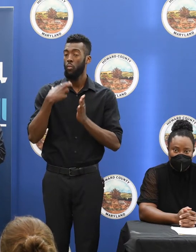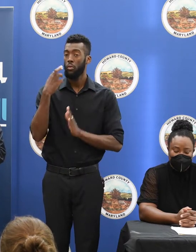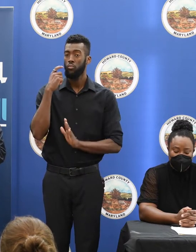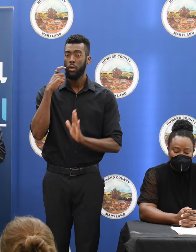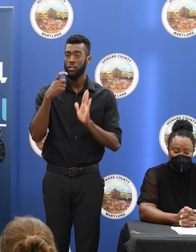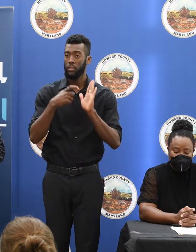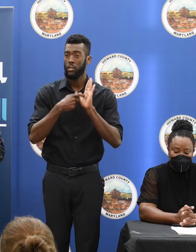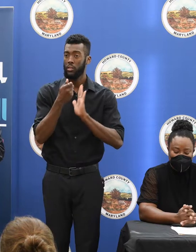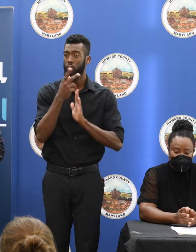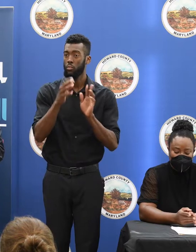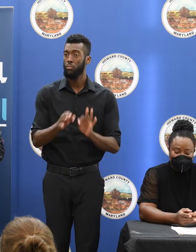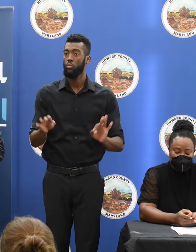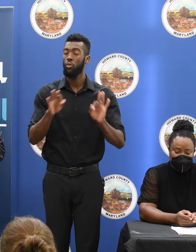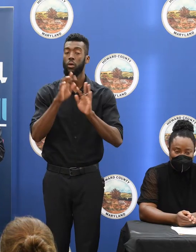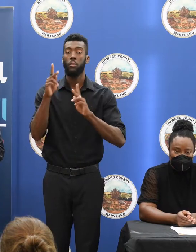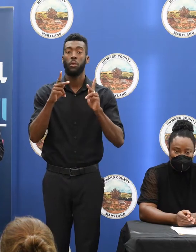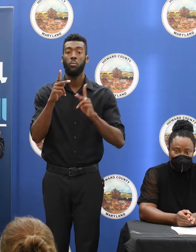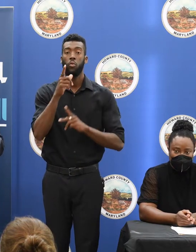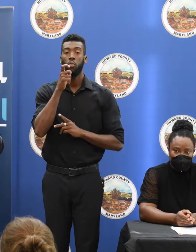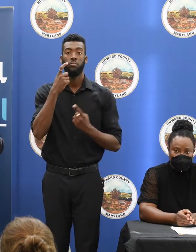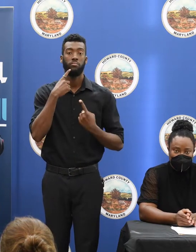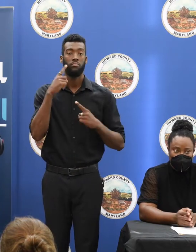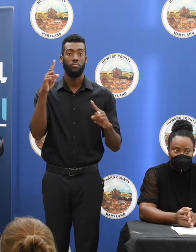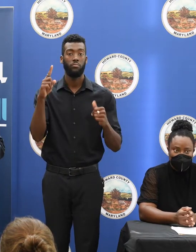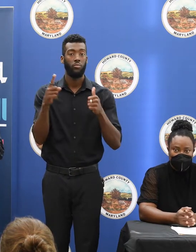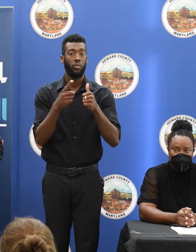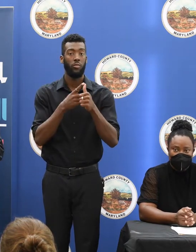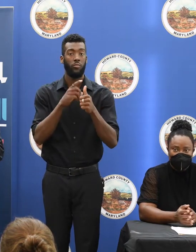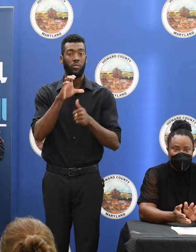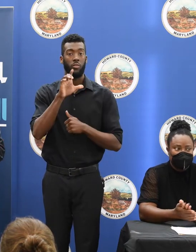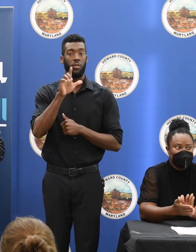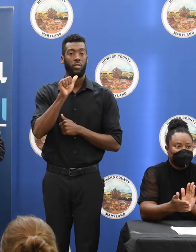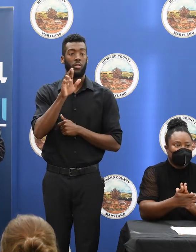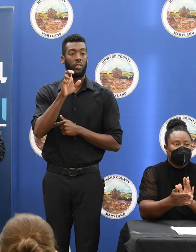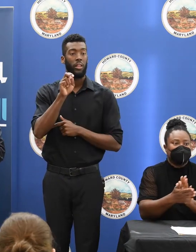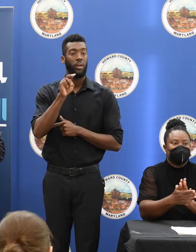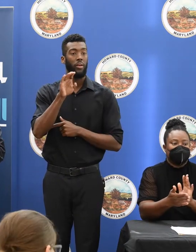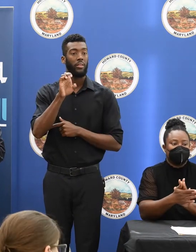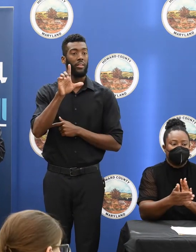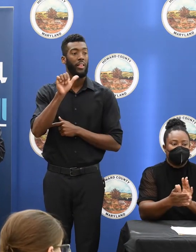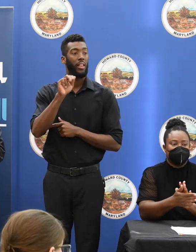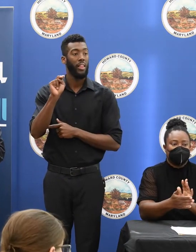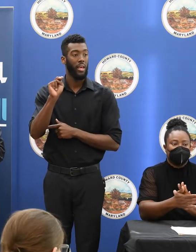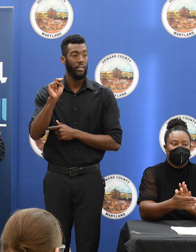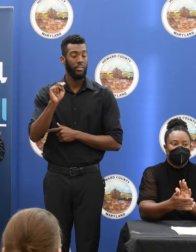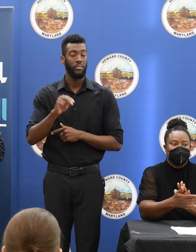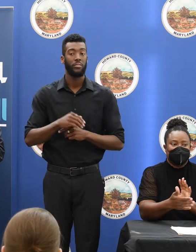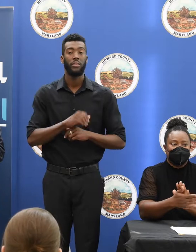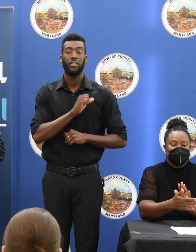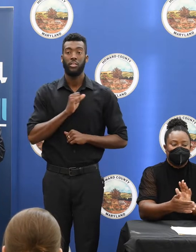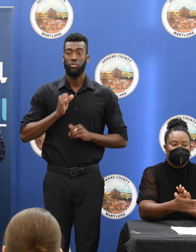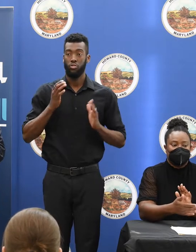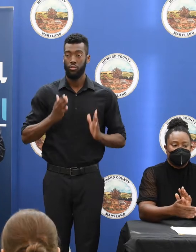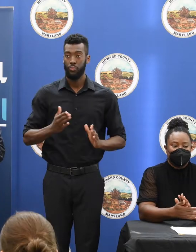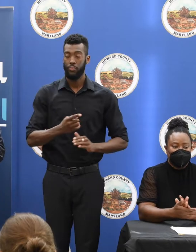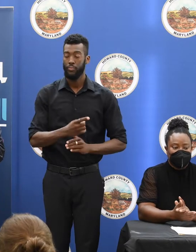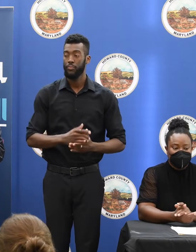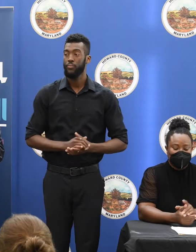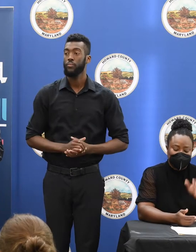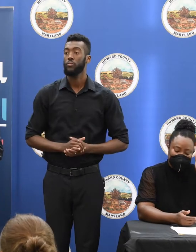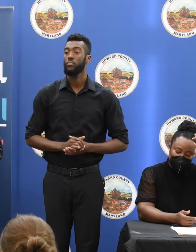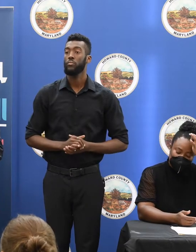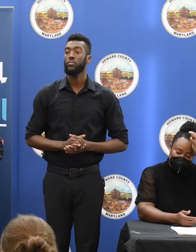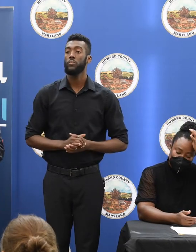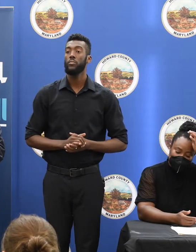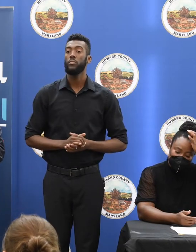people in making that happen. First is Senator Clarence Lamb who when there